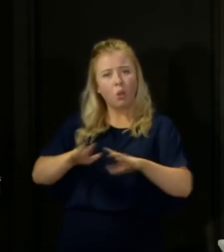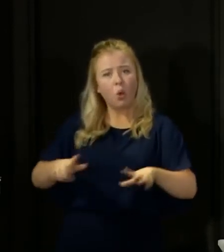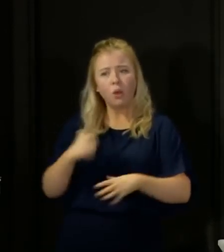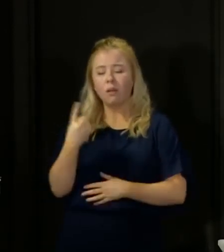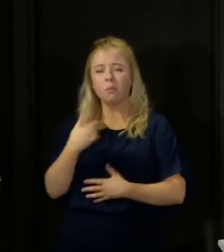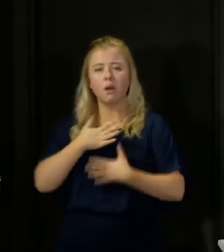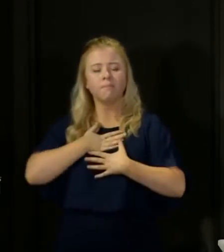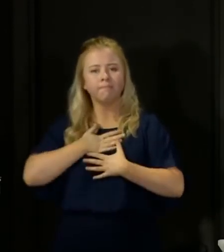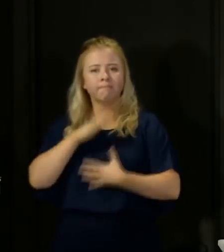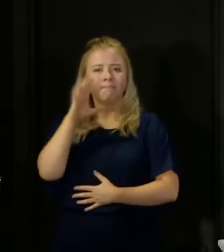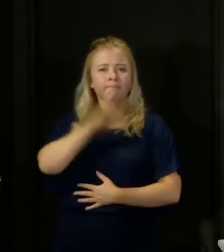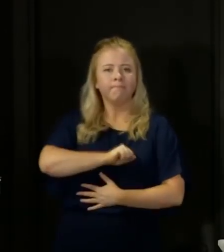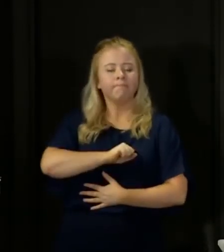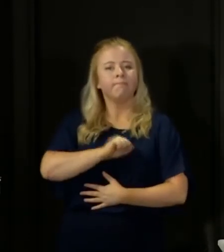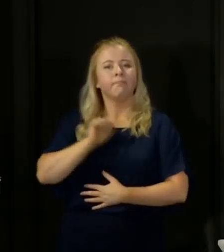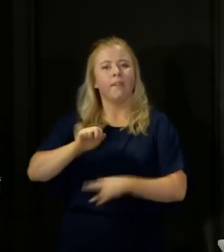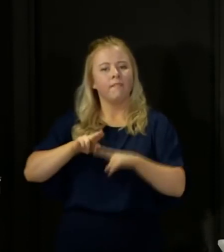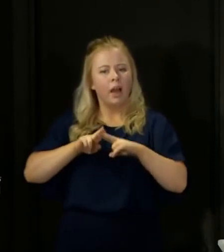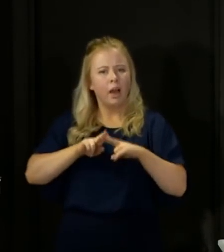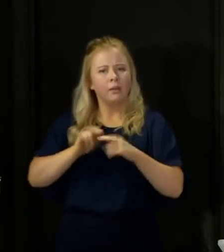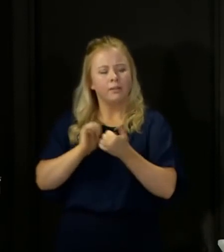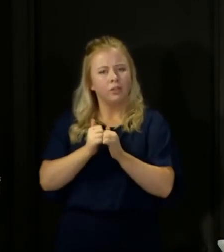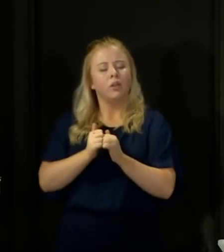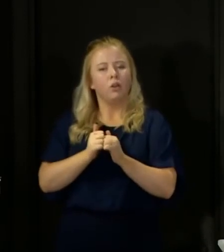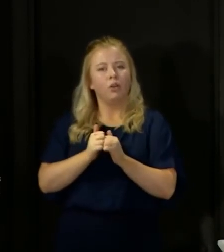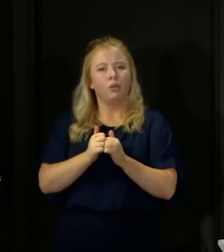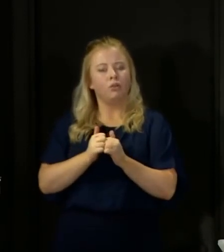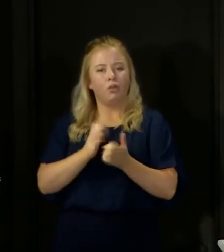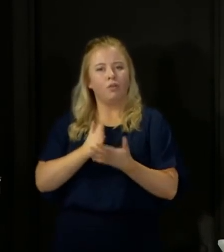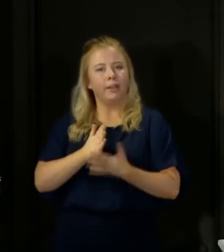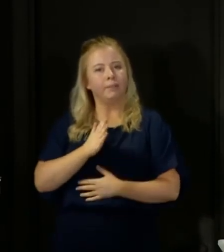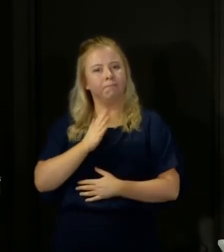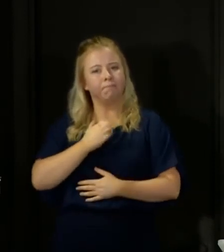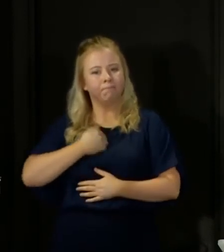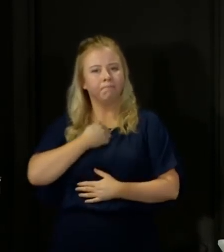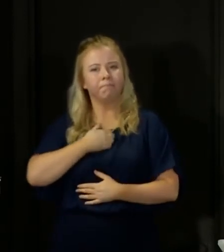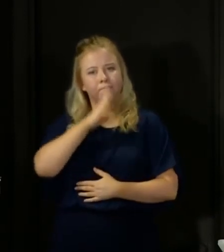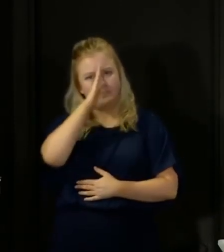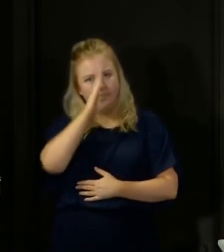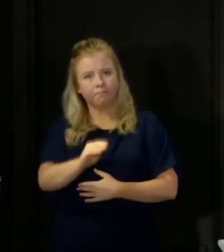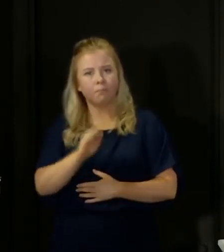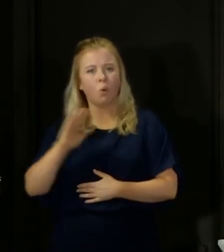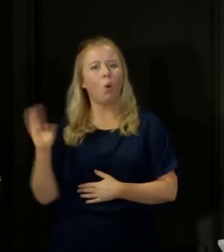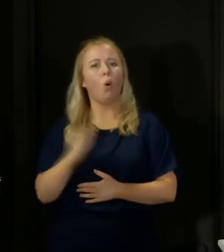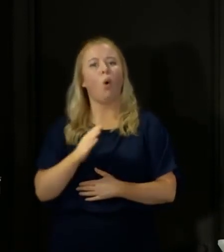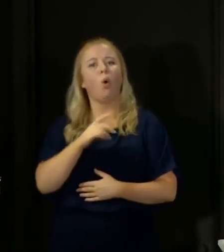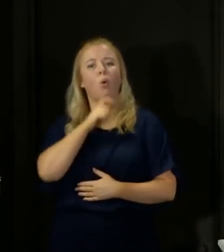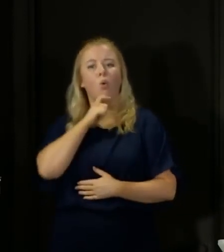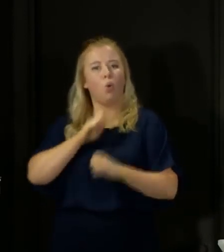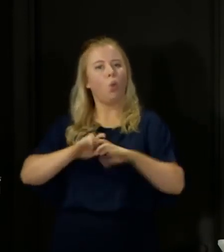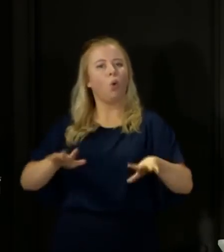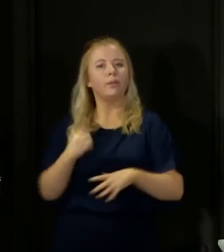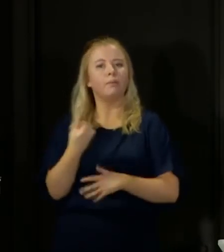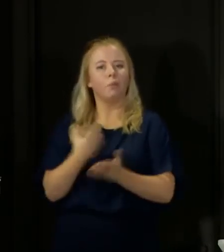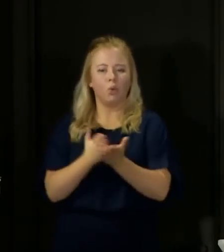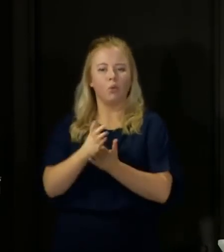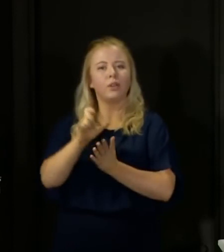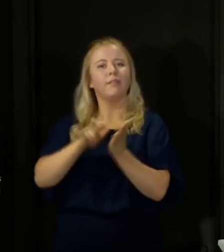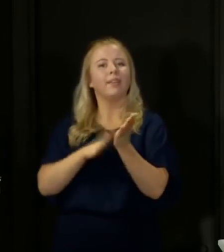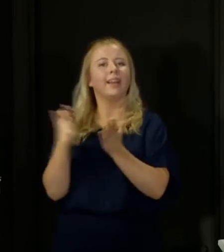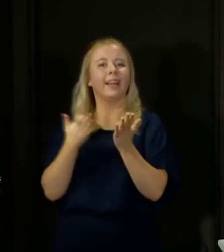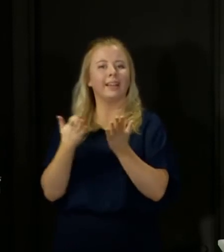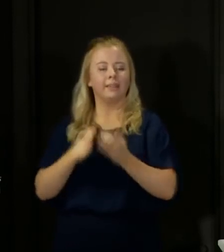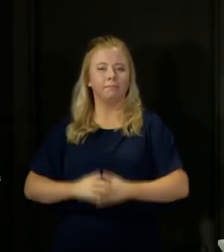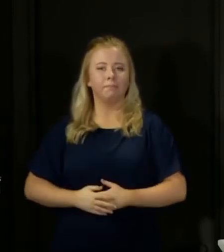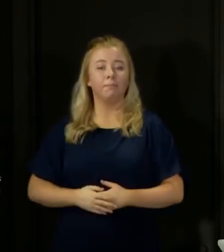grieved by many. And as I always do, I want to send my condolences to everyone who has lost a loved one to this virus. Let